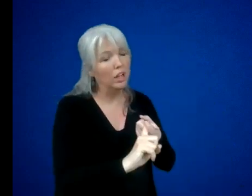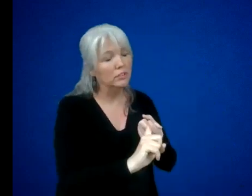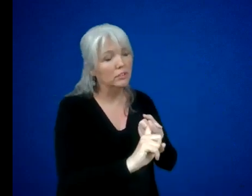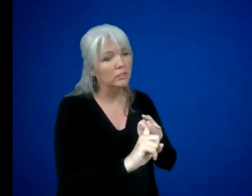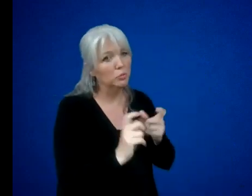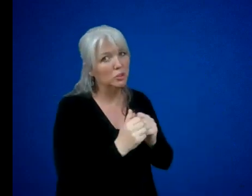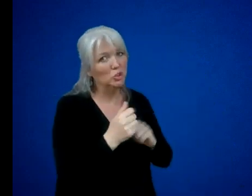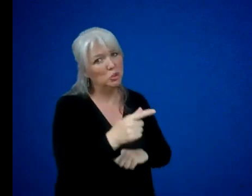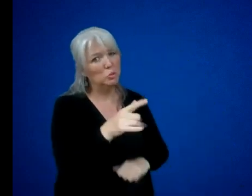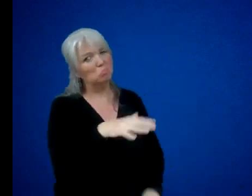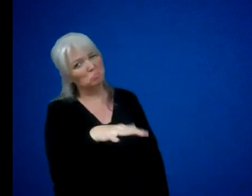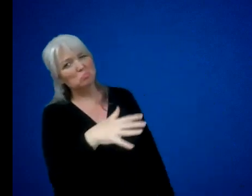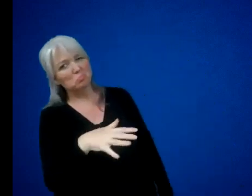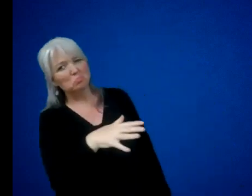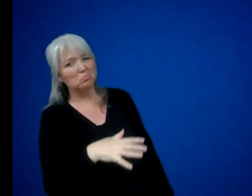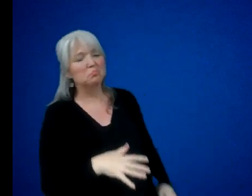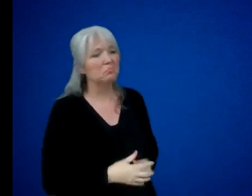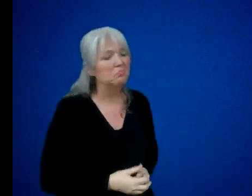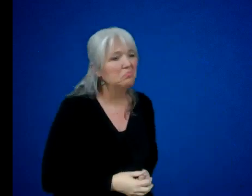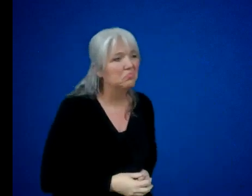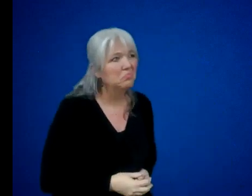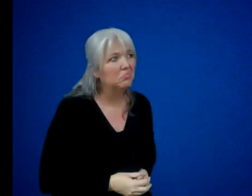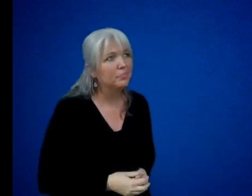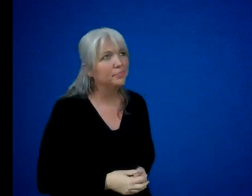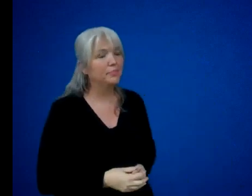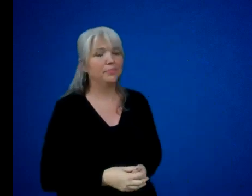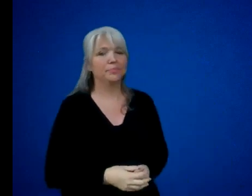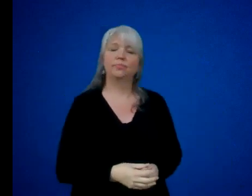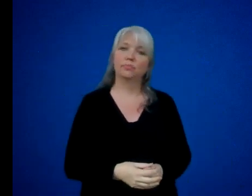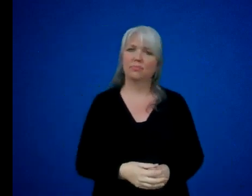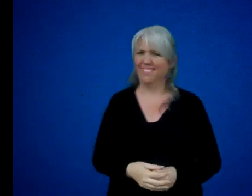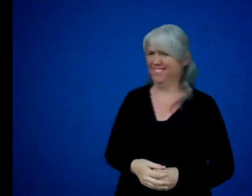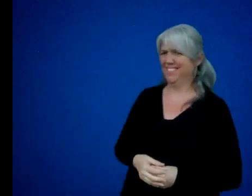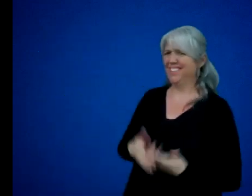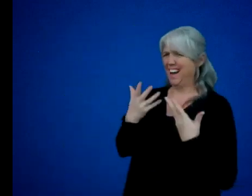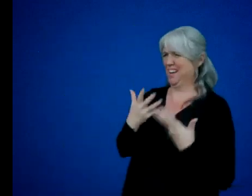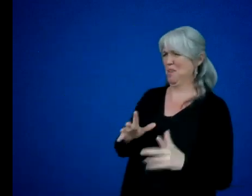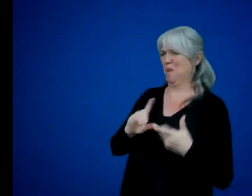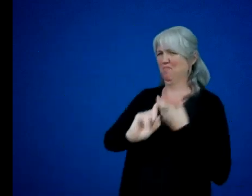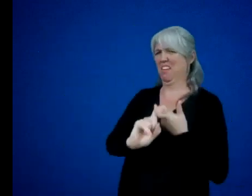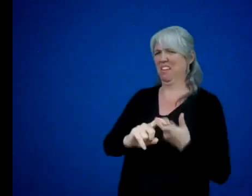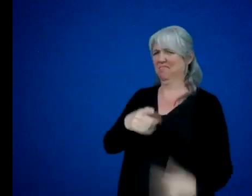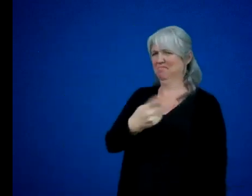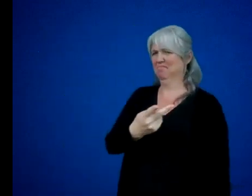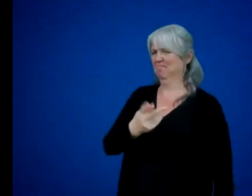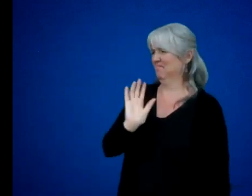a roundabout way. Gloria said. I don't want to be their friend, I said.